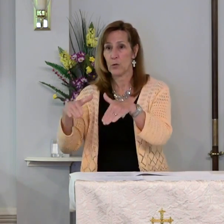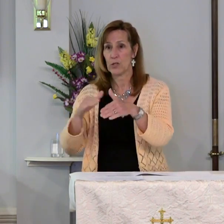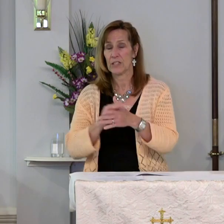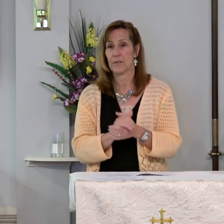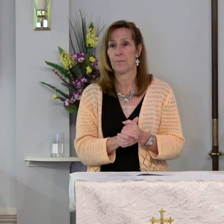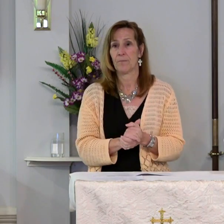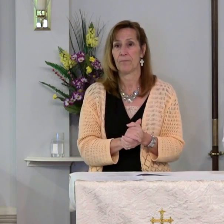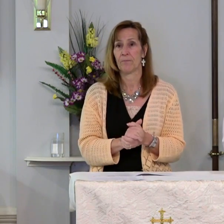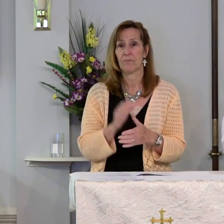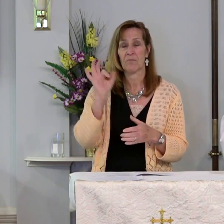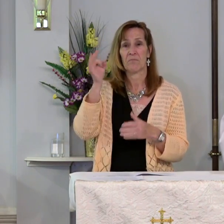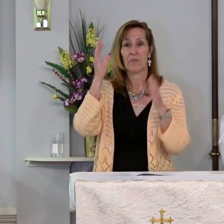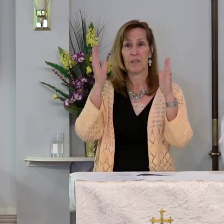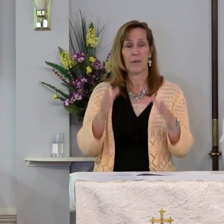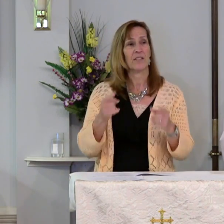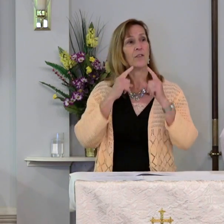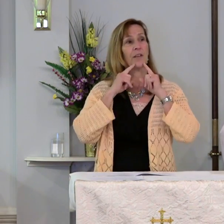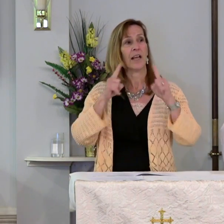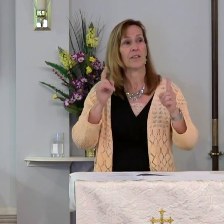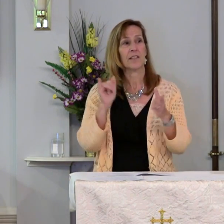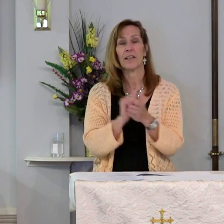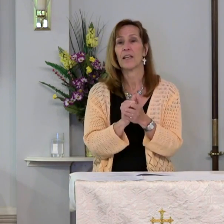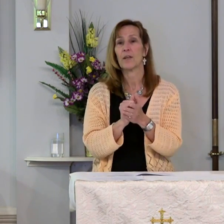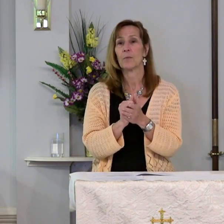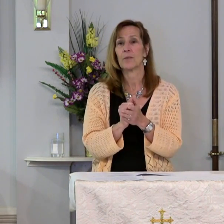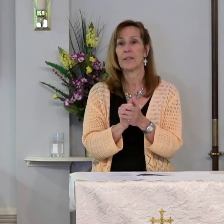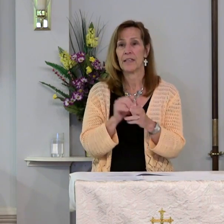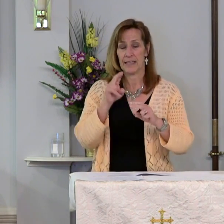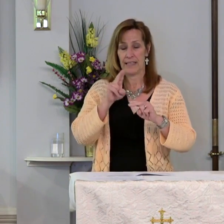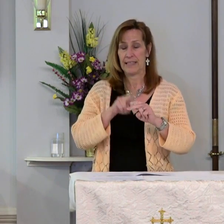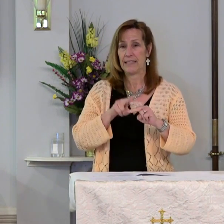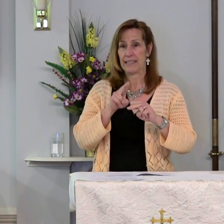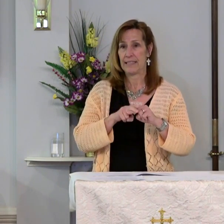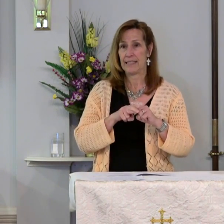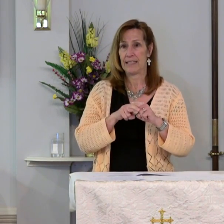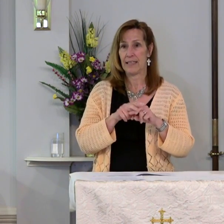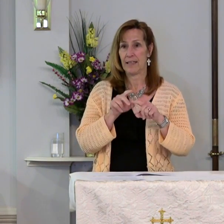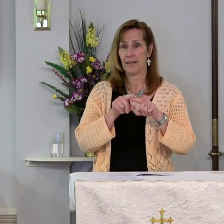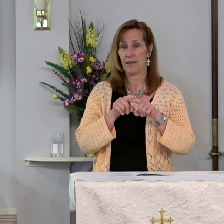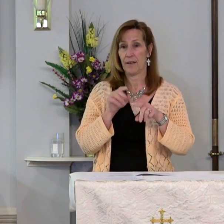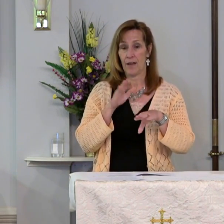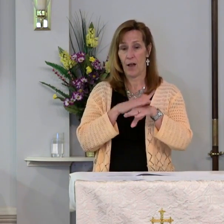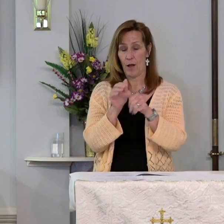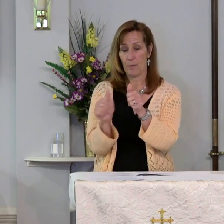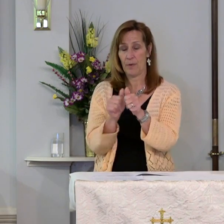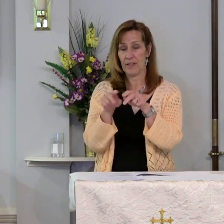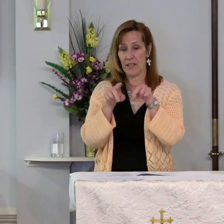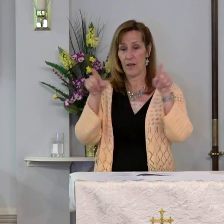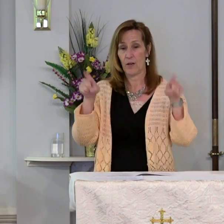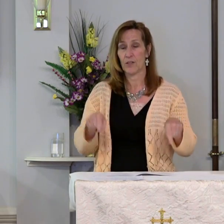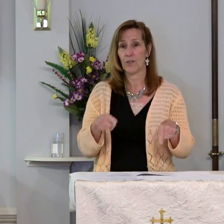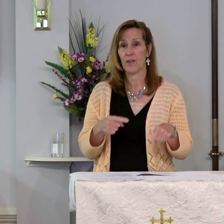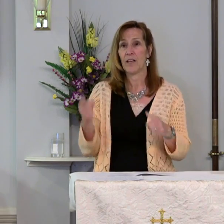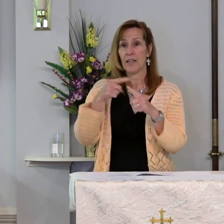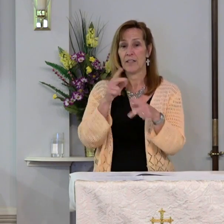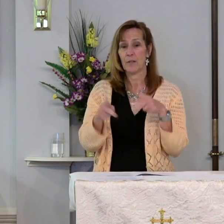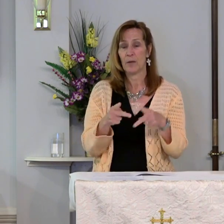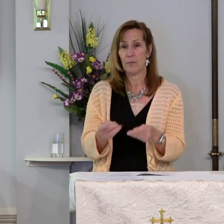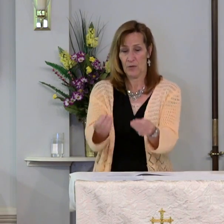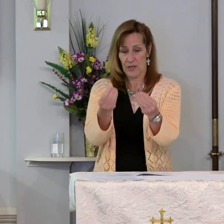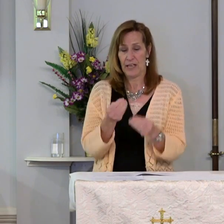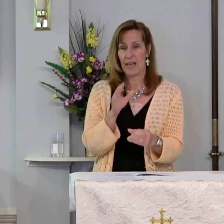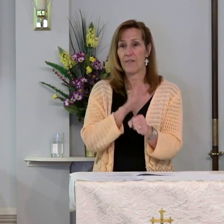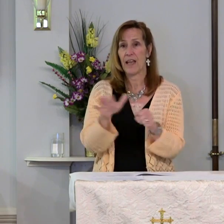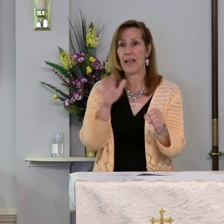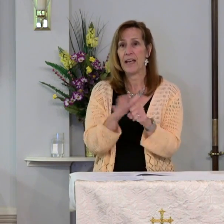The pastor announced that he would sit in the chancel until people gave enough money